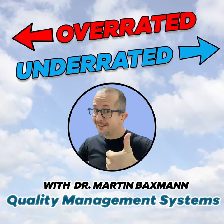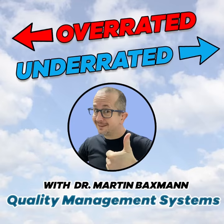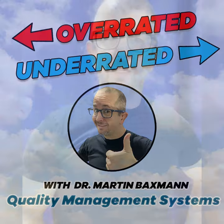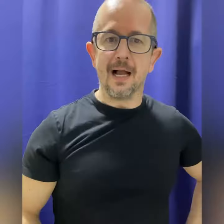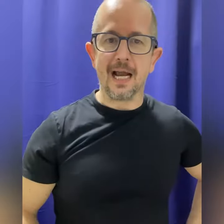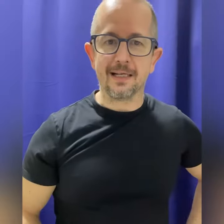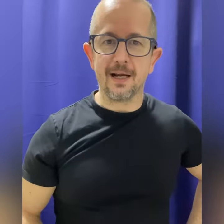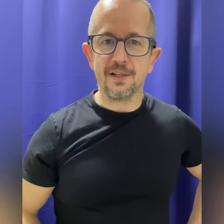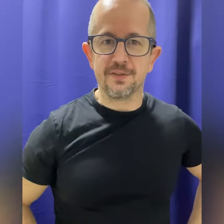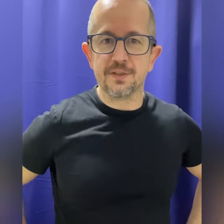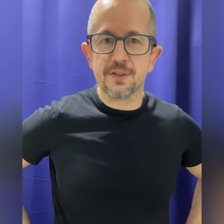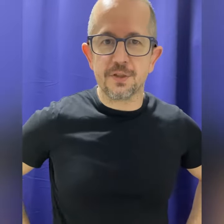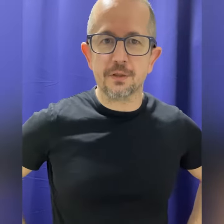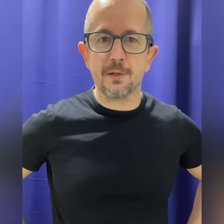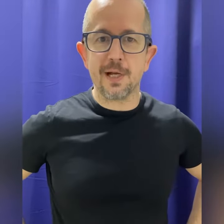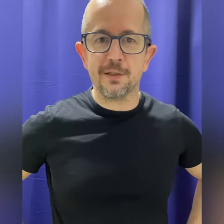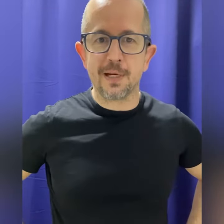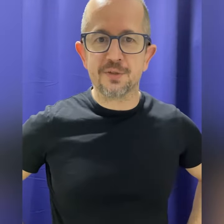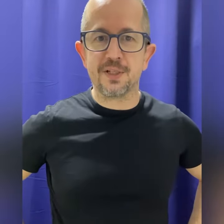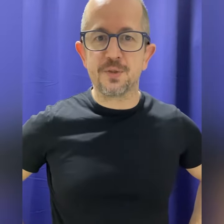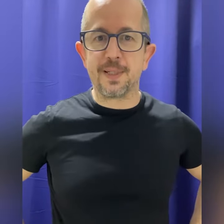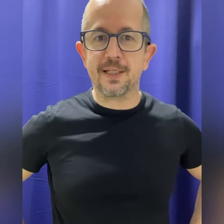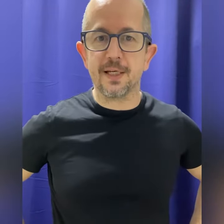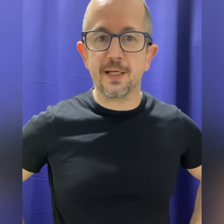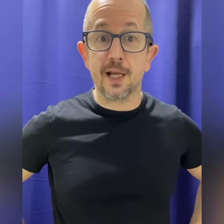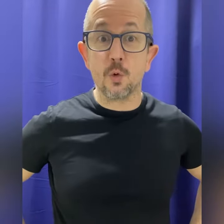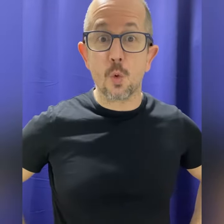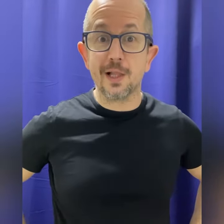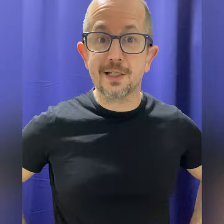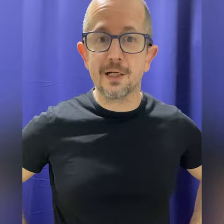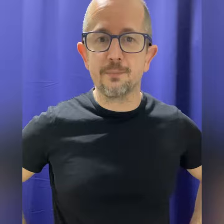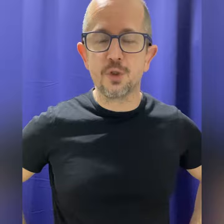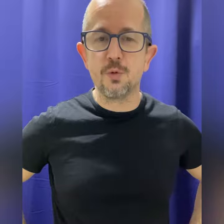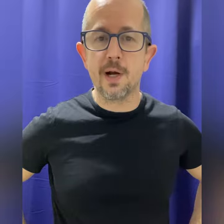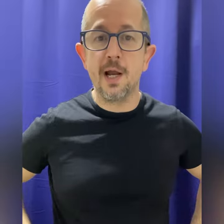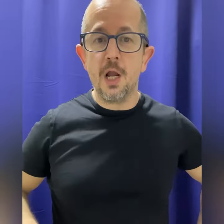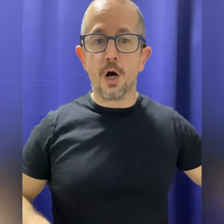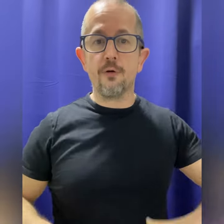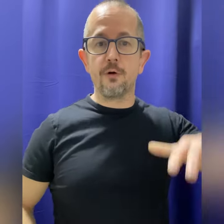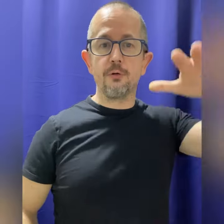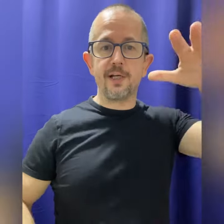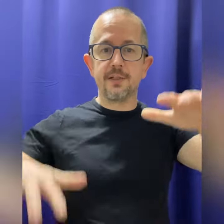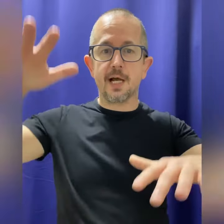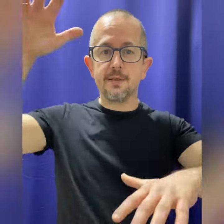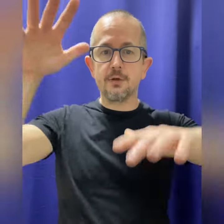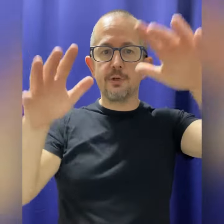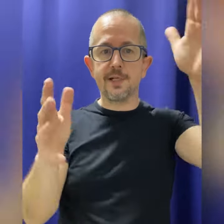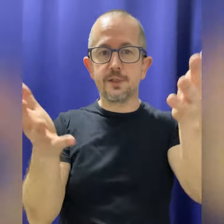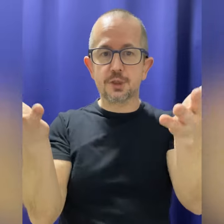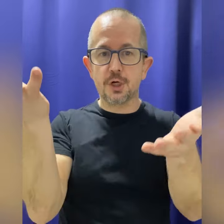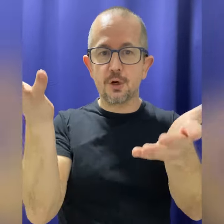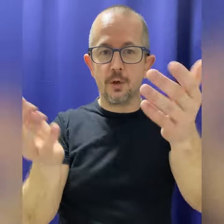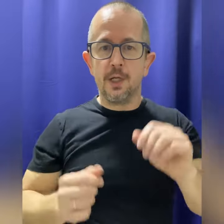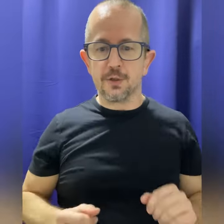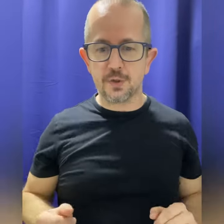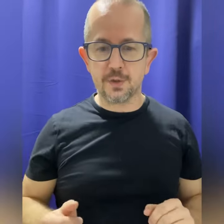Hi guys, this is Dr. Martin Beckman speaking and welcome to my overrated, underrated show today.